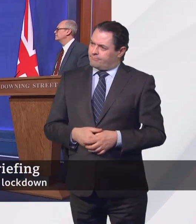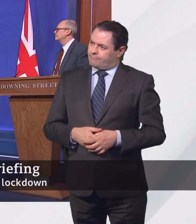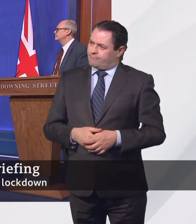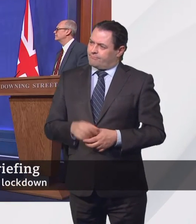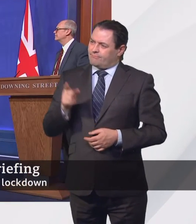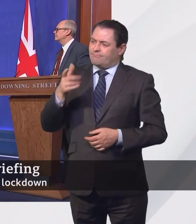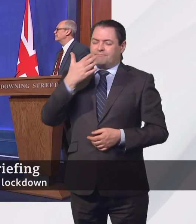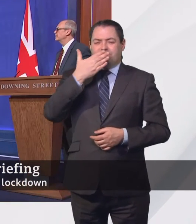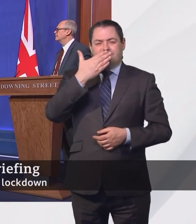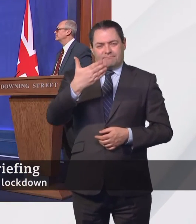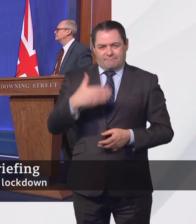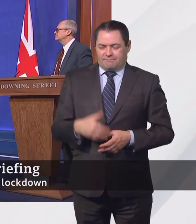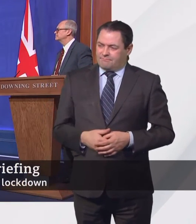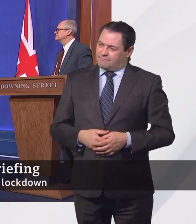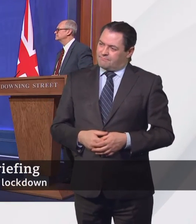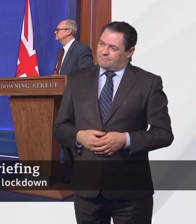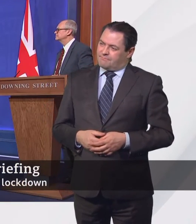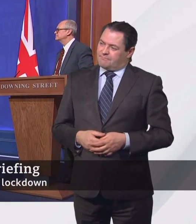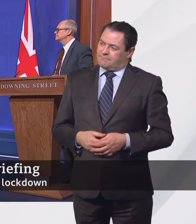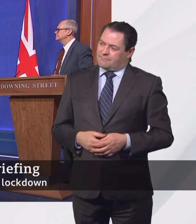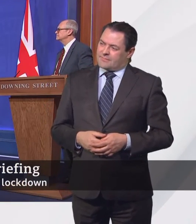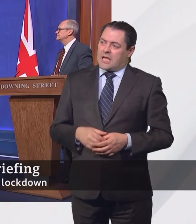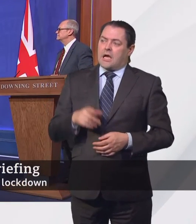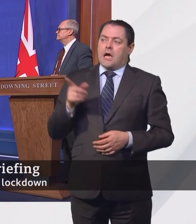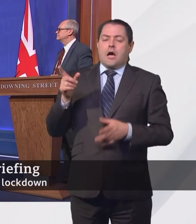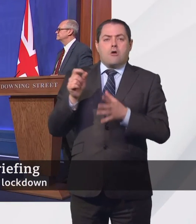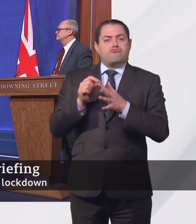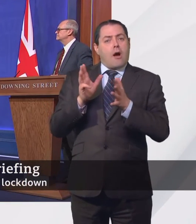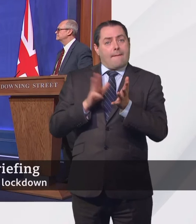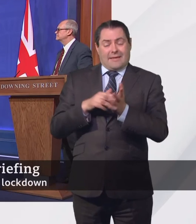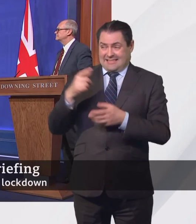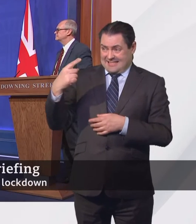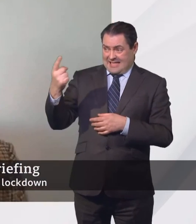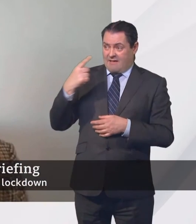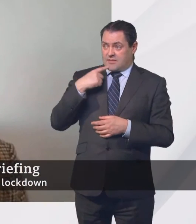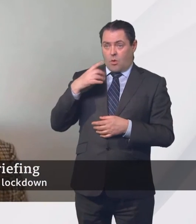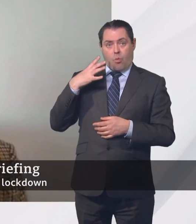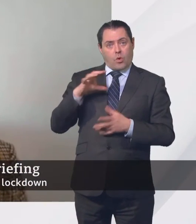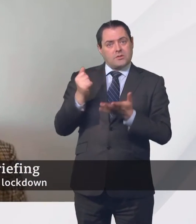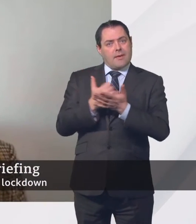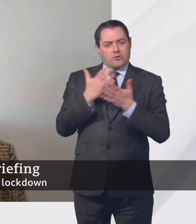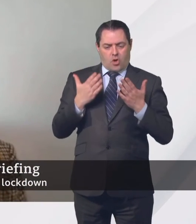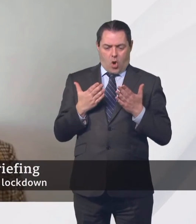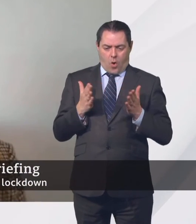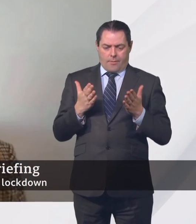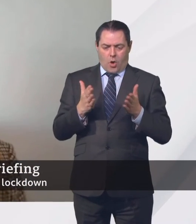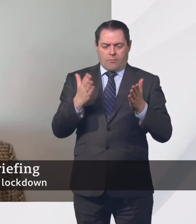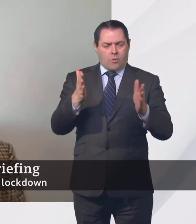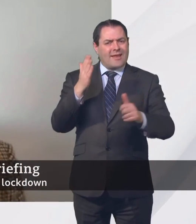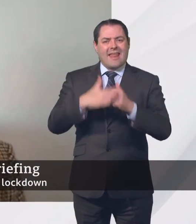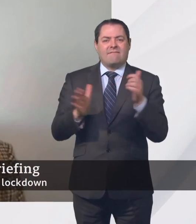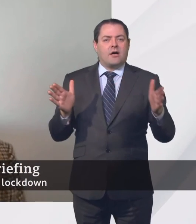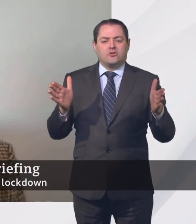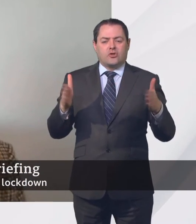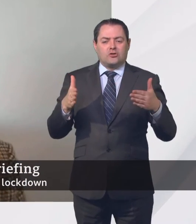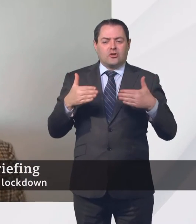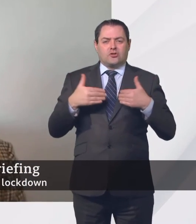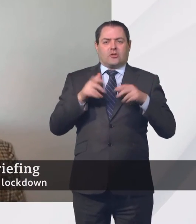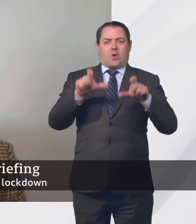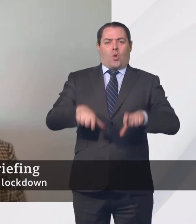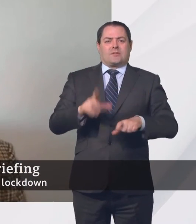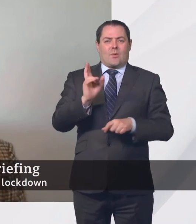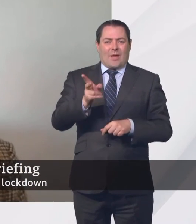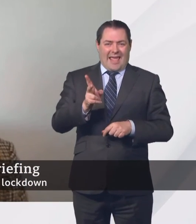Thank you. Prime Minister, you said that you want this unlocking to be irreversible. Can you categorically rule